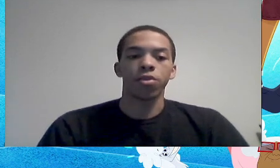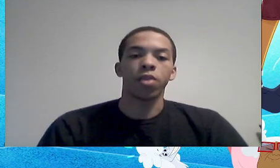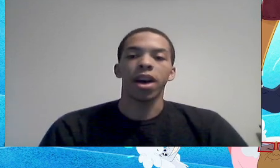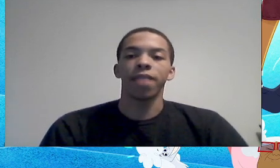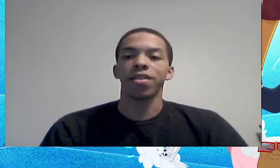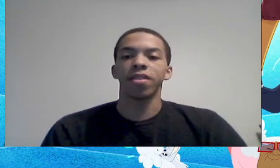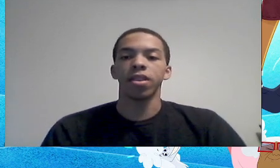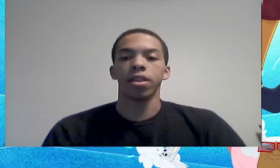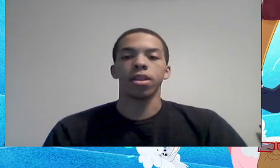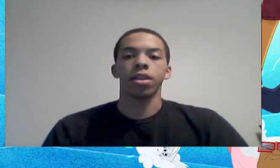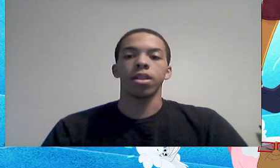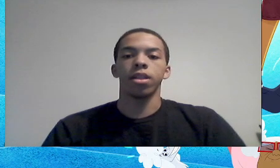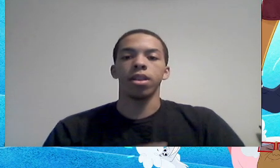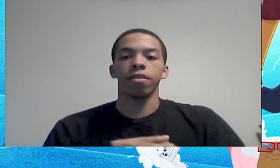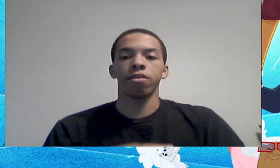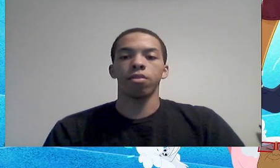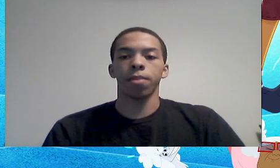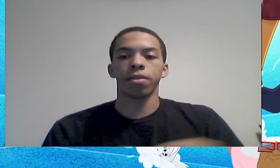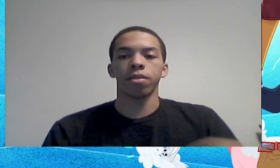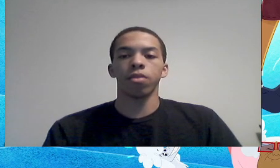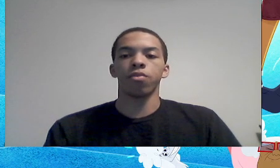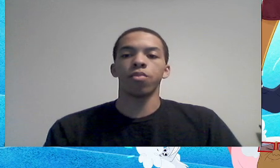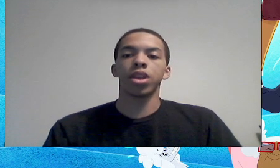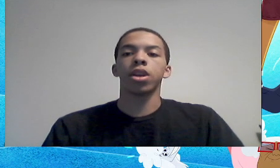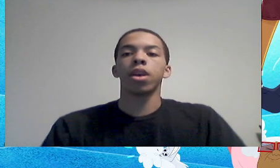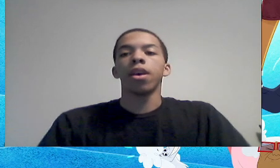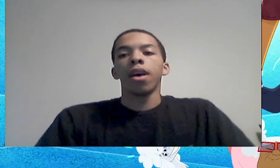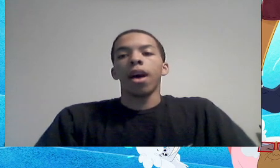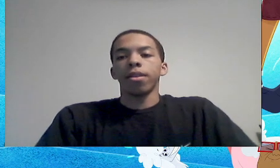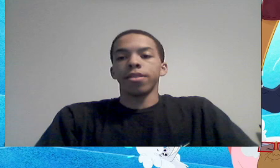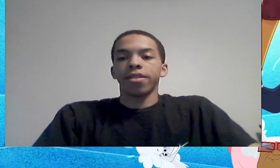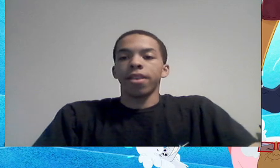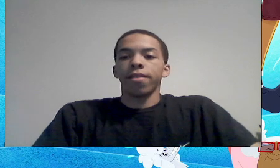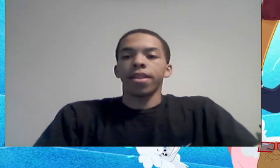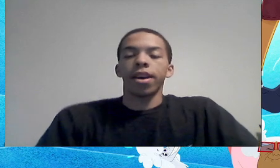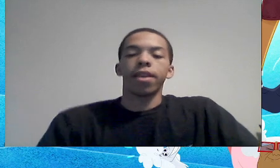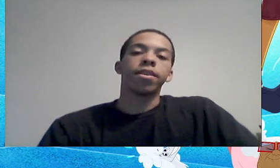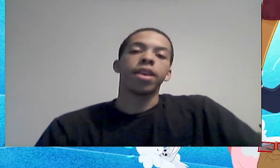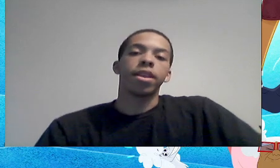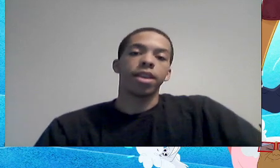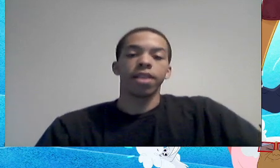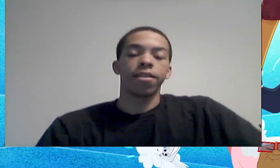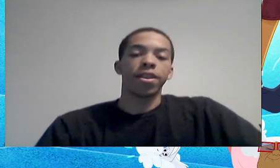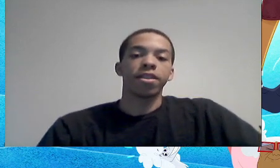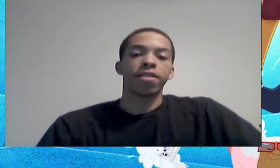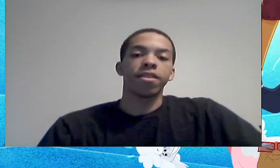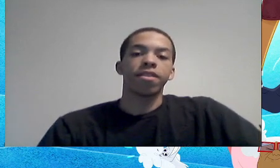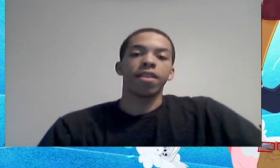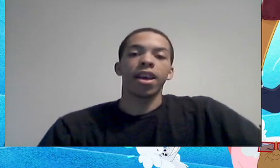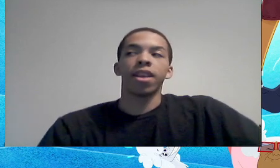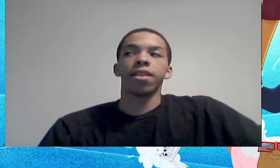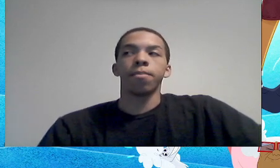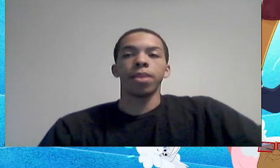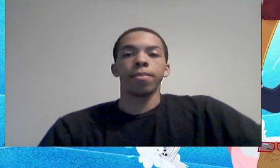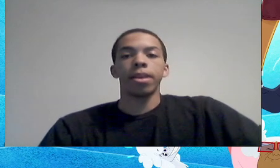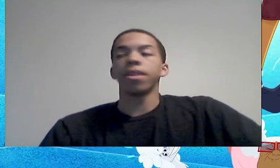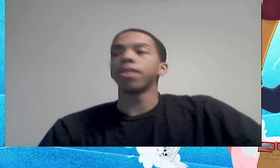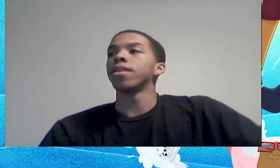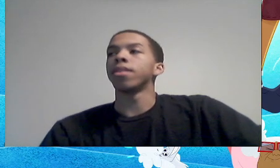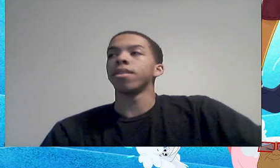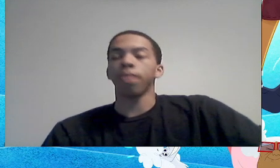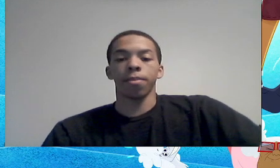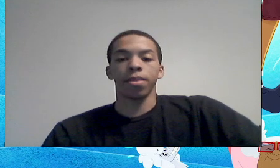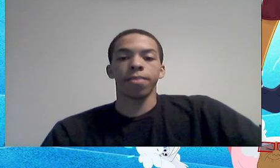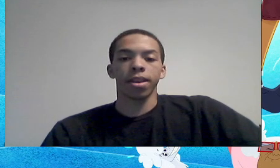for those who haven't seen these two episodes, which I'll just say right now, The End of Innocence and BB.